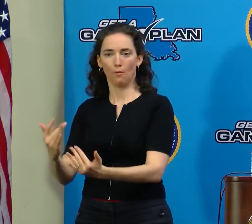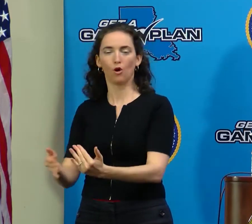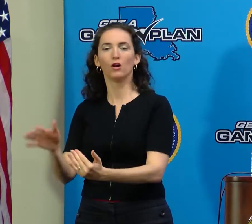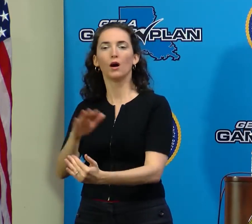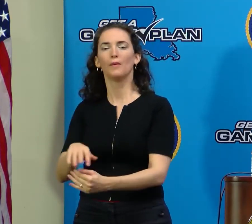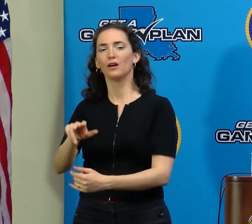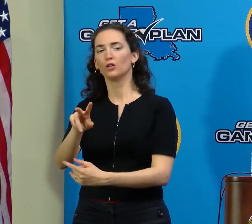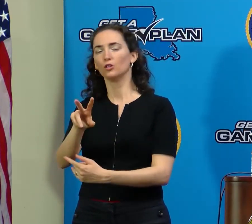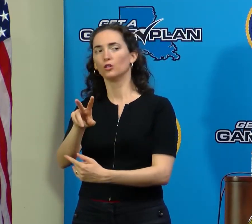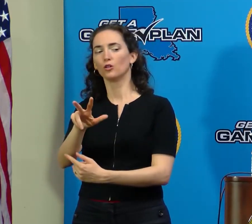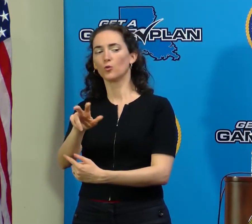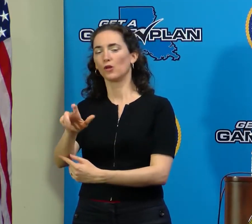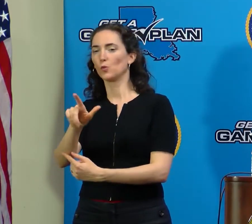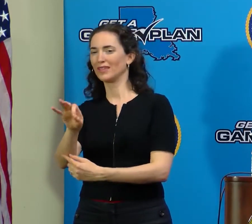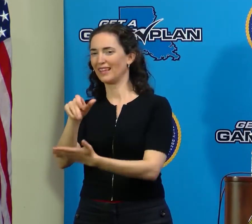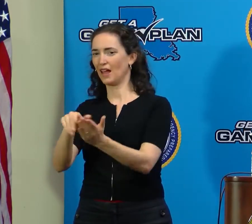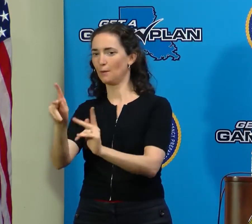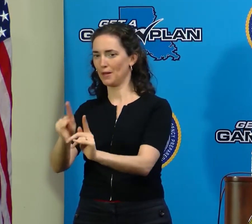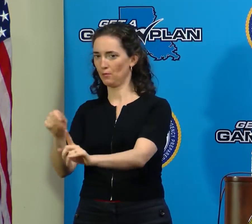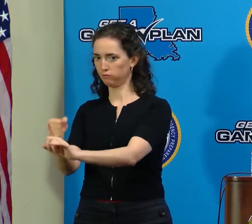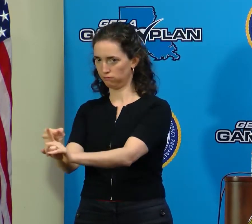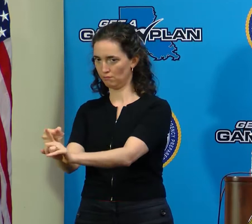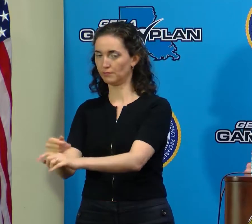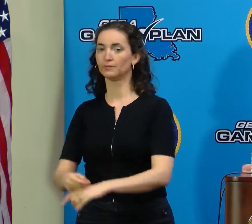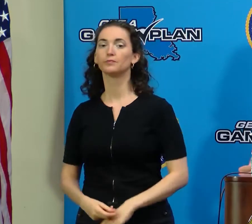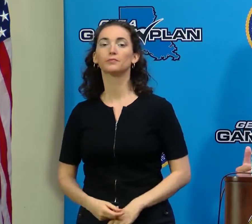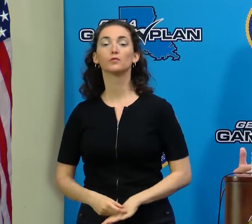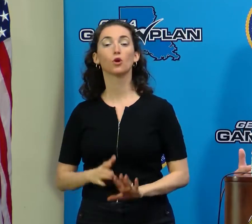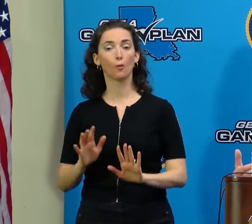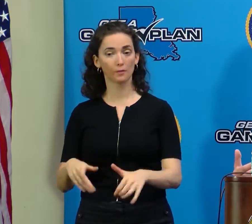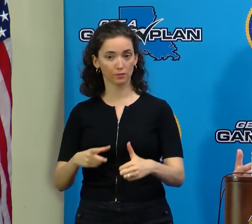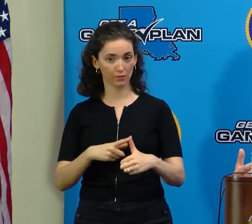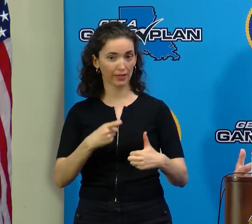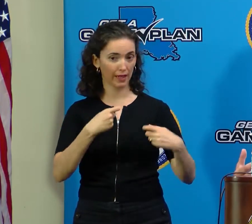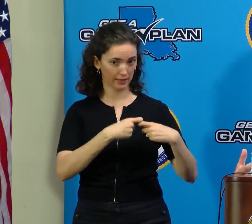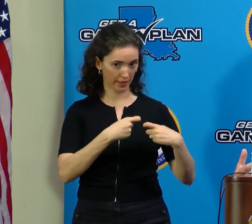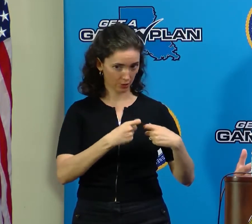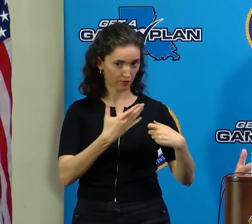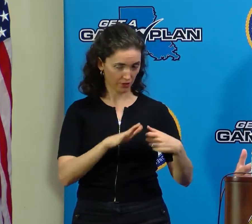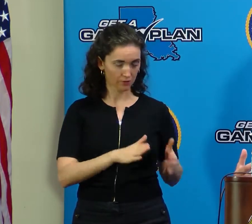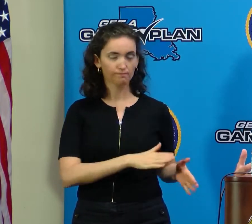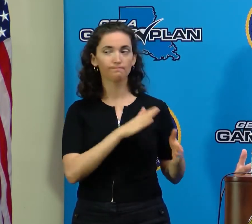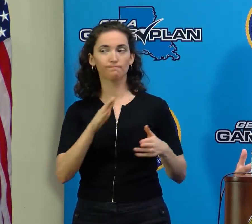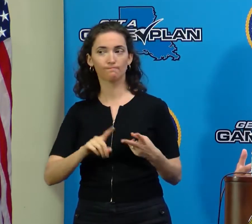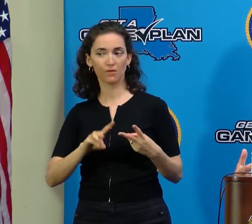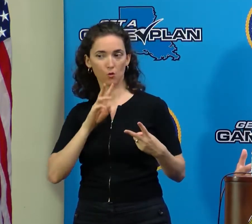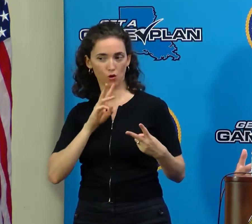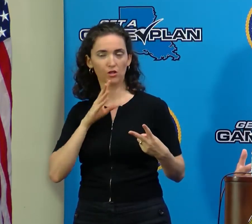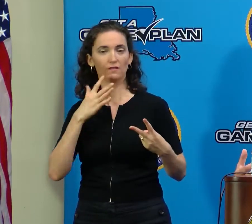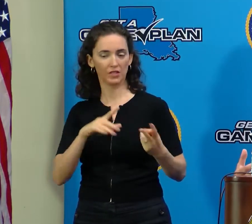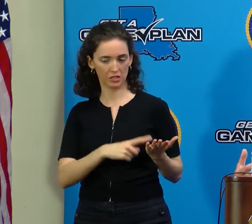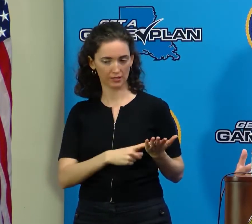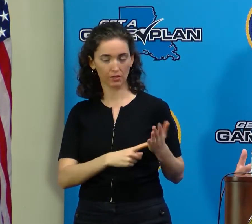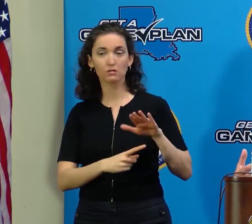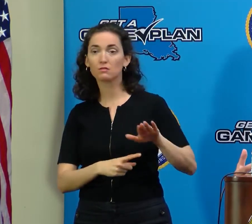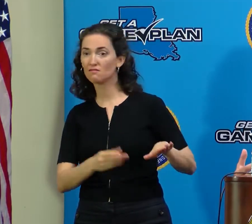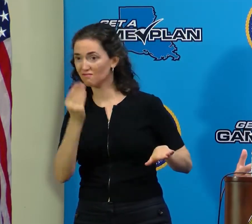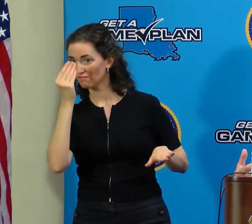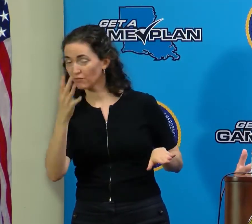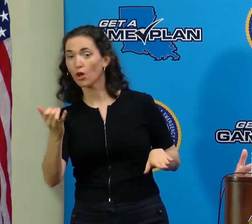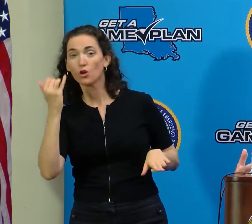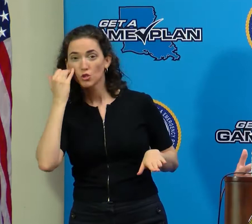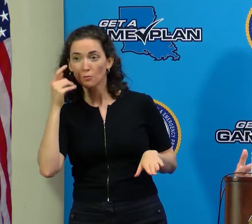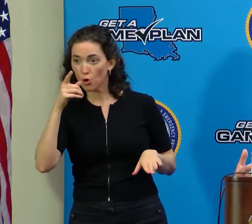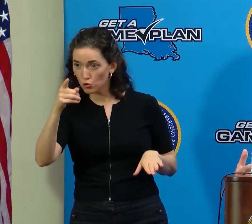And we've talked about electricity, we've talked about water. It's pretty clear that if you have